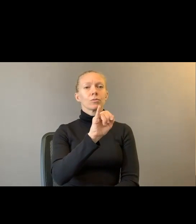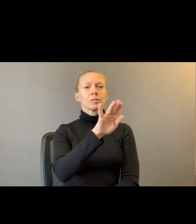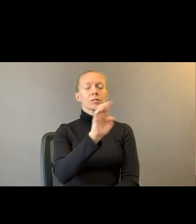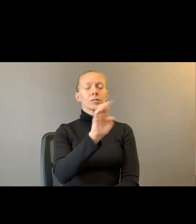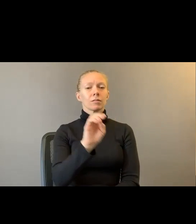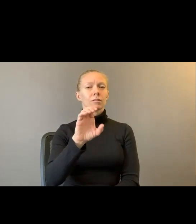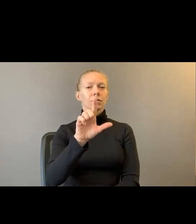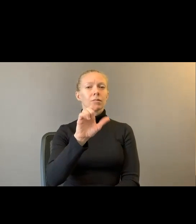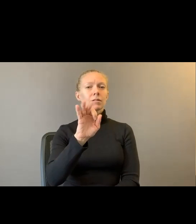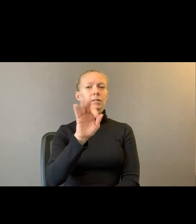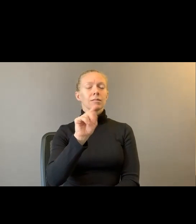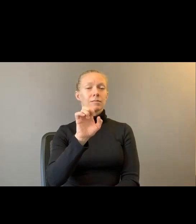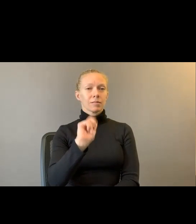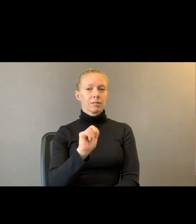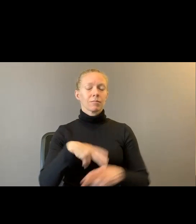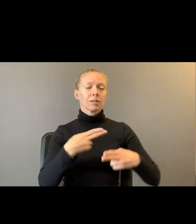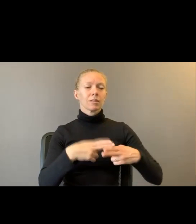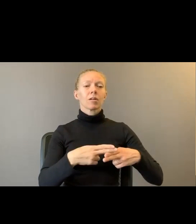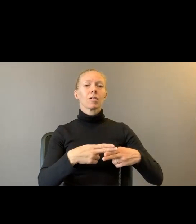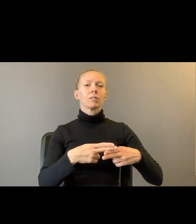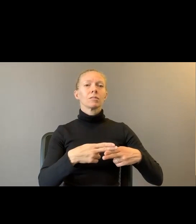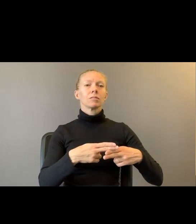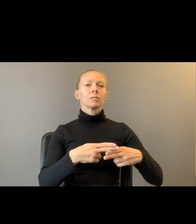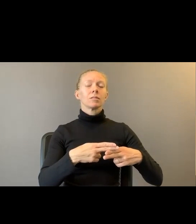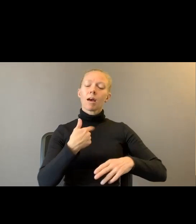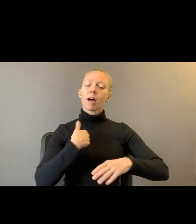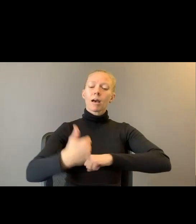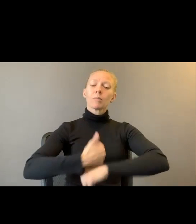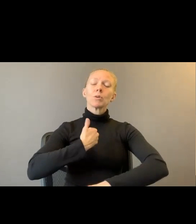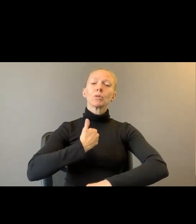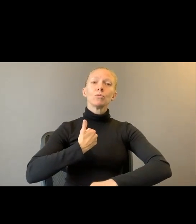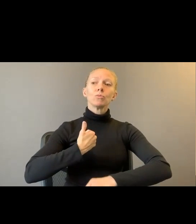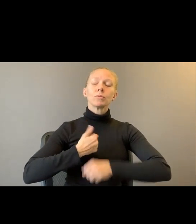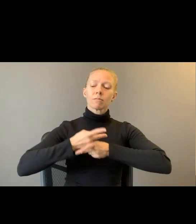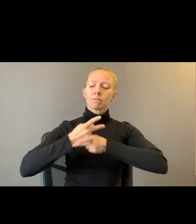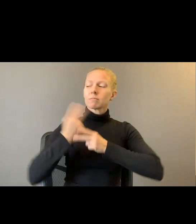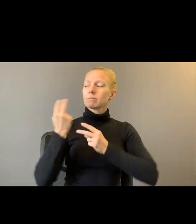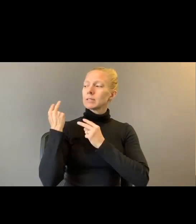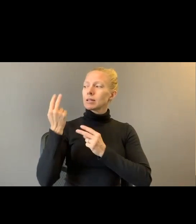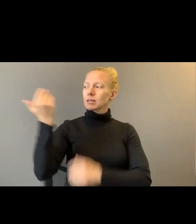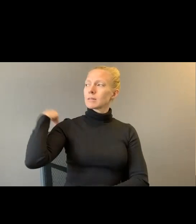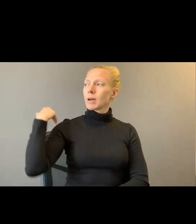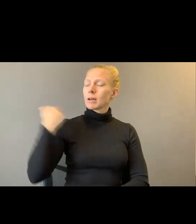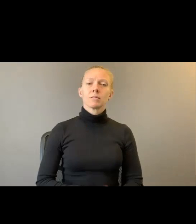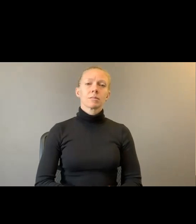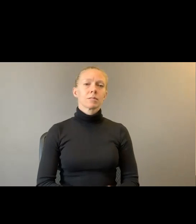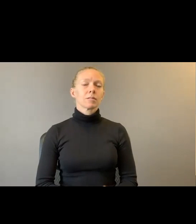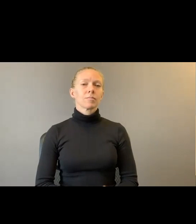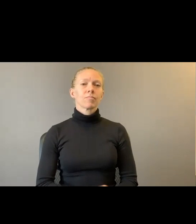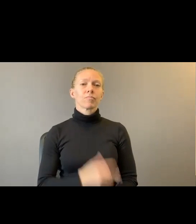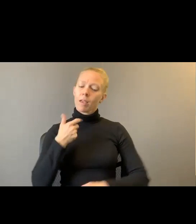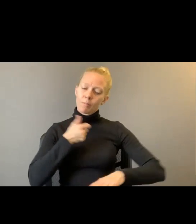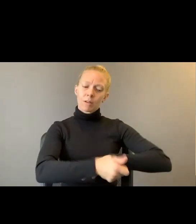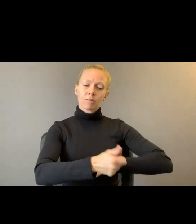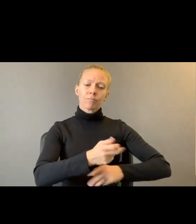Accused of Tending to the Past. I'm accused of tending to the Past